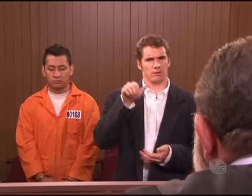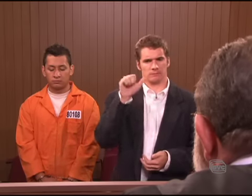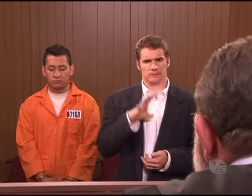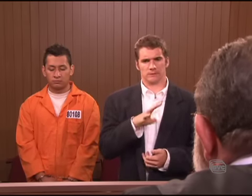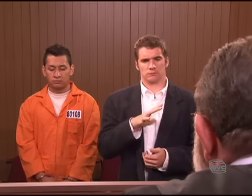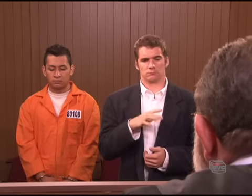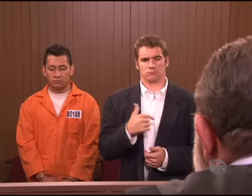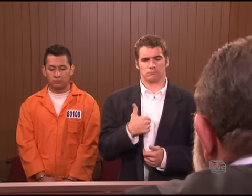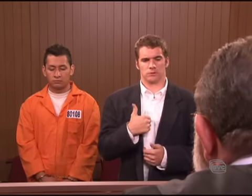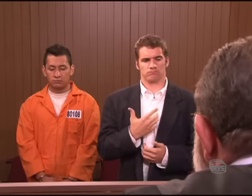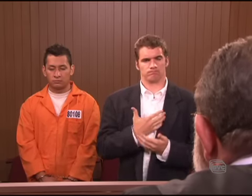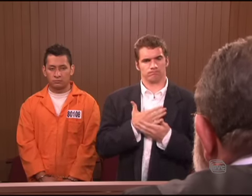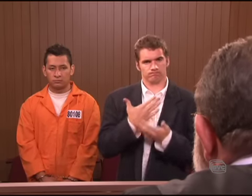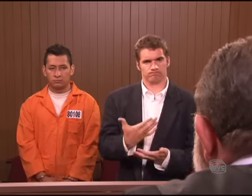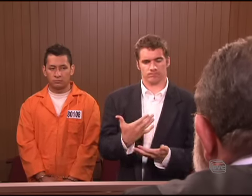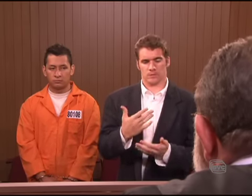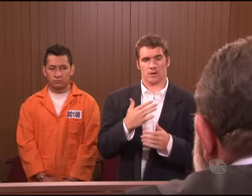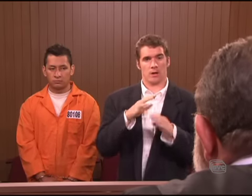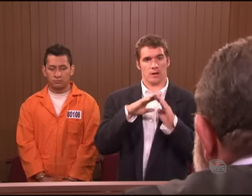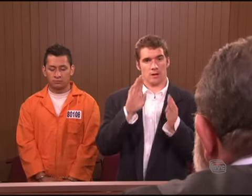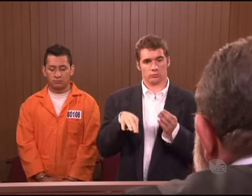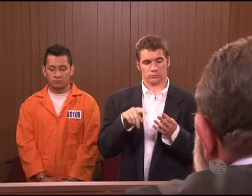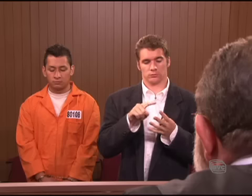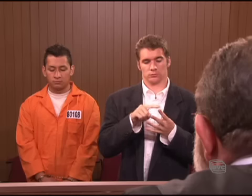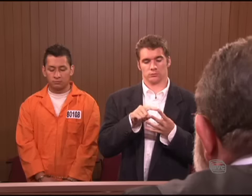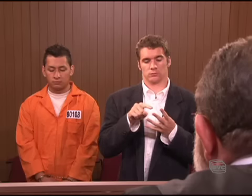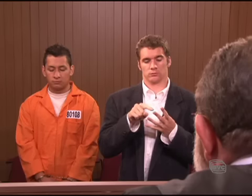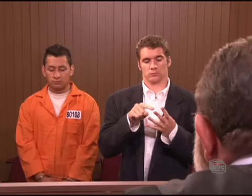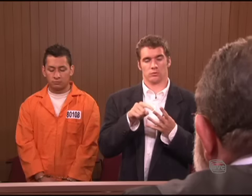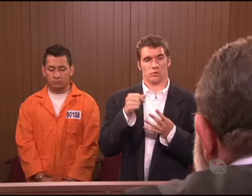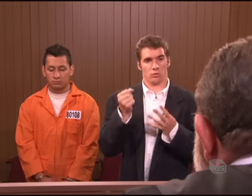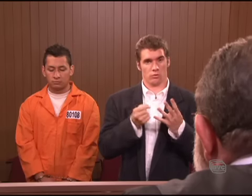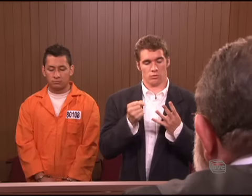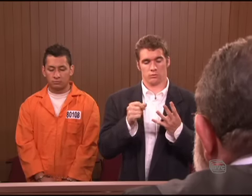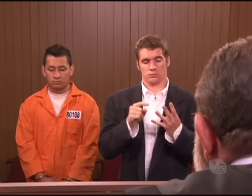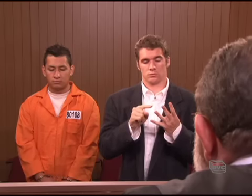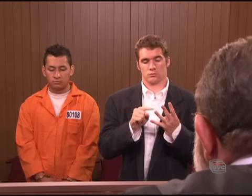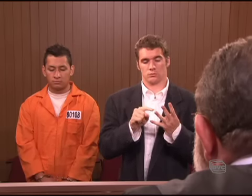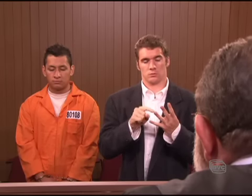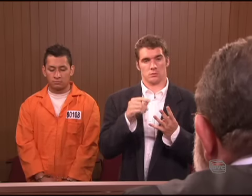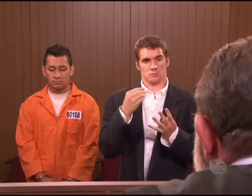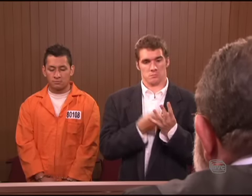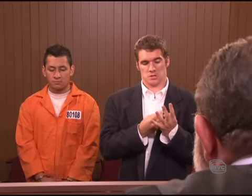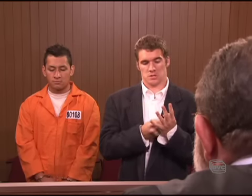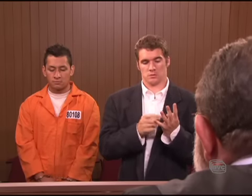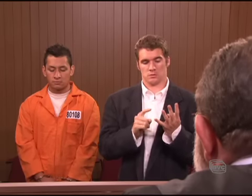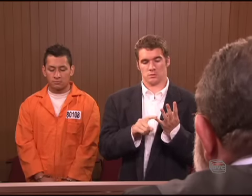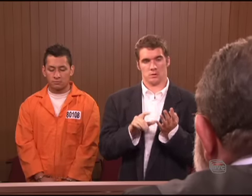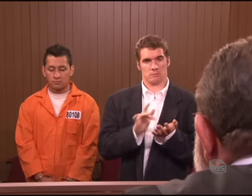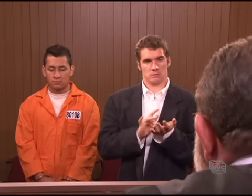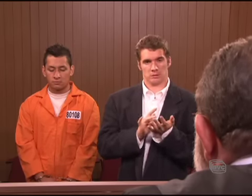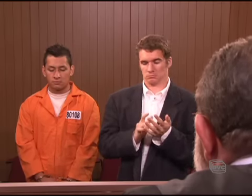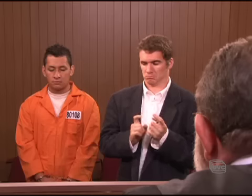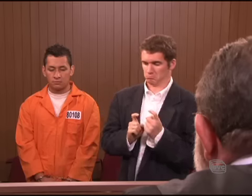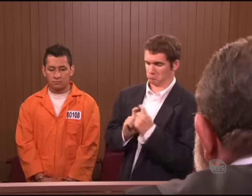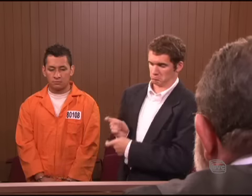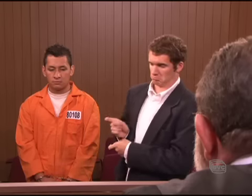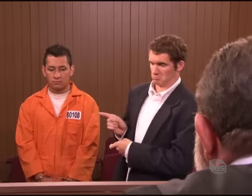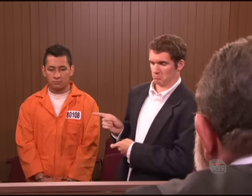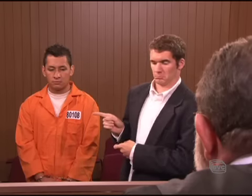rich man. And I've got a home and a car. I've got money in the bank. I can take care of all of his medical